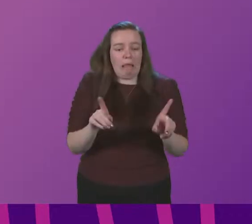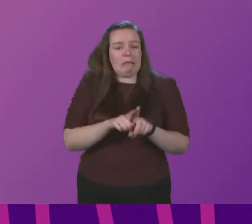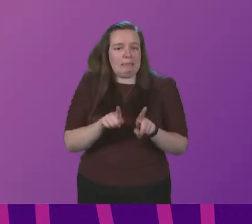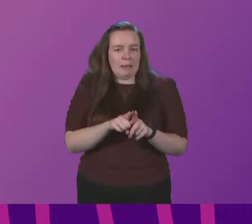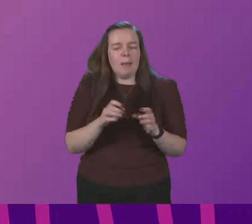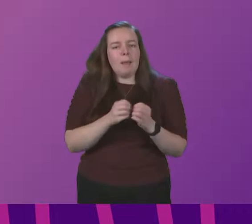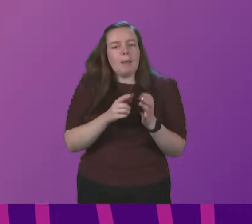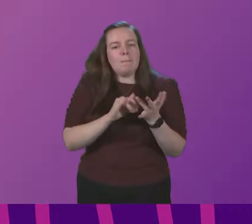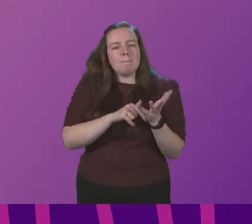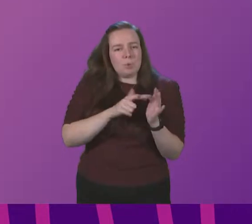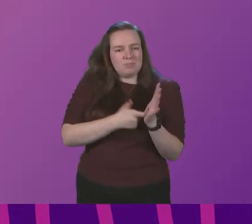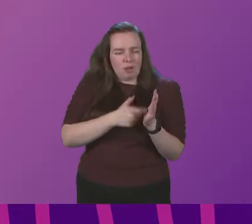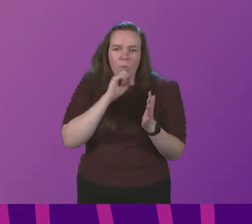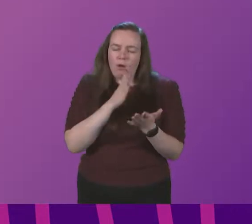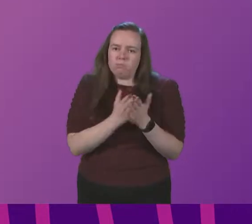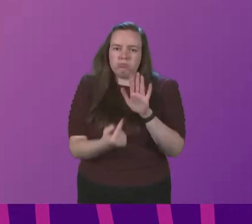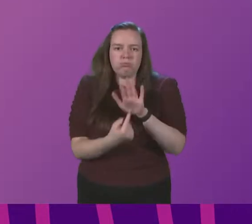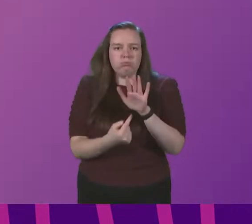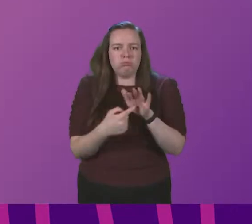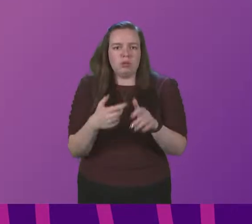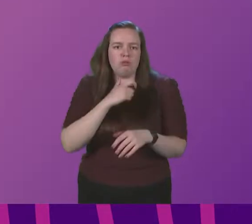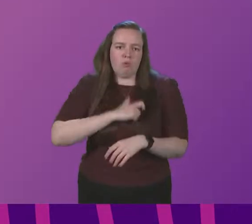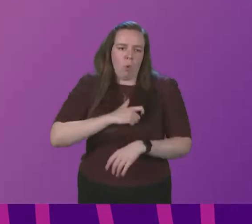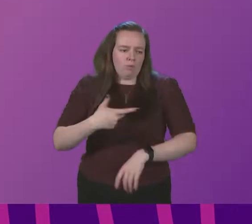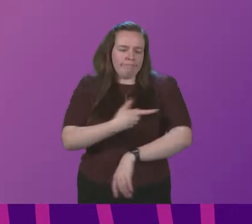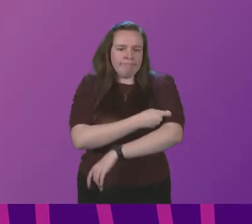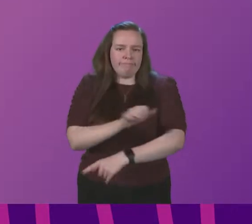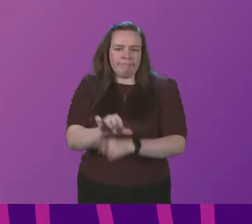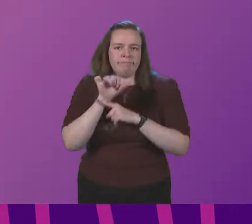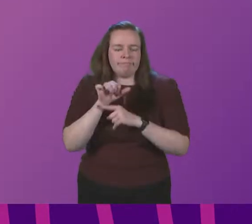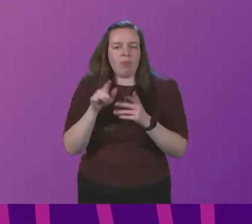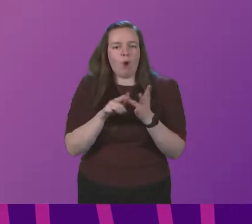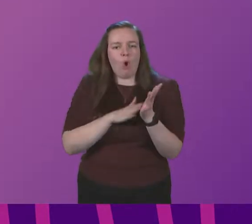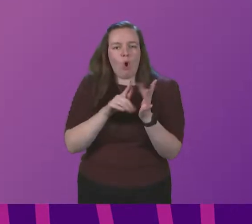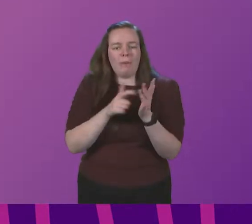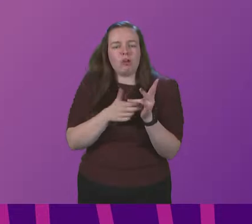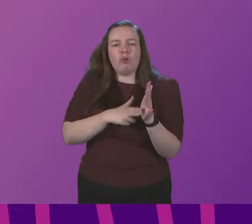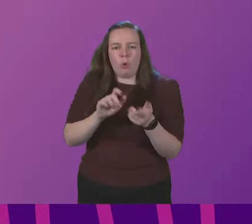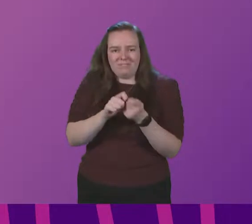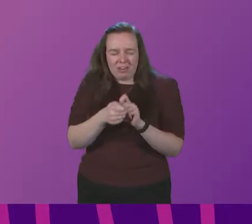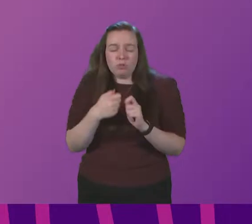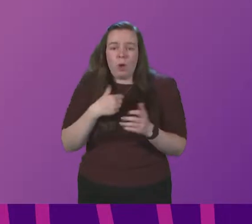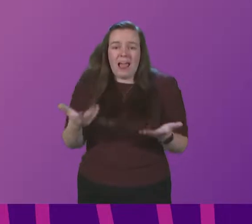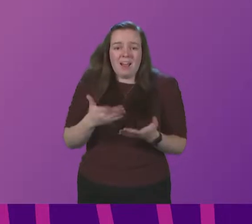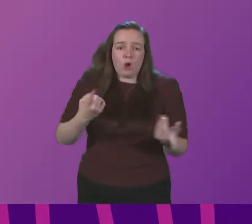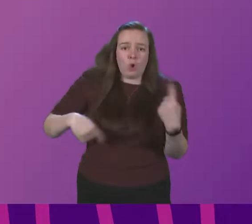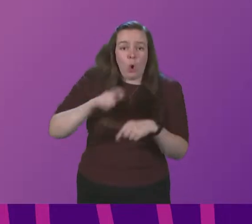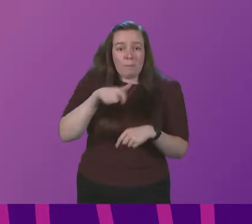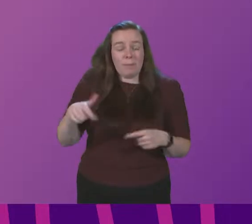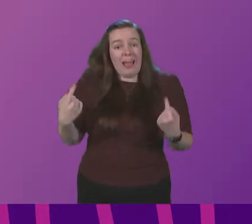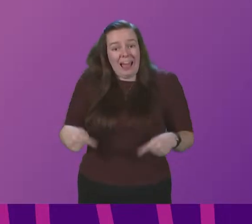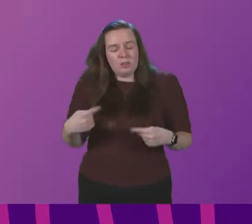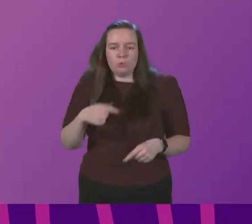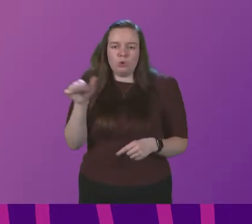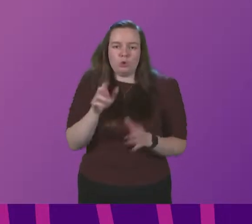Boosters will play an increasingly important role in providing protection against the Omicron variant so I'd urge everyone who is eligible to book their appointment.